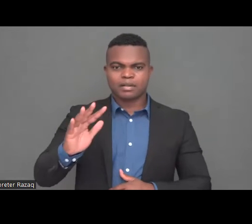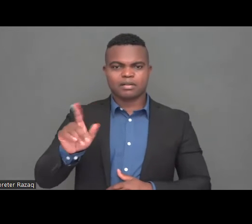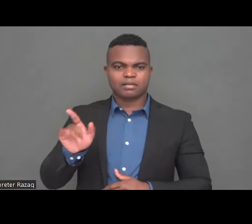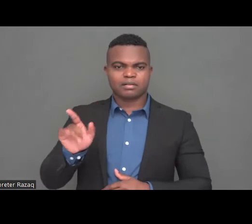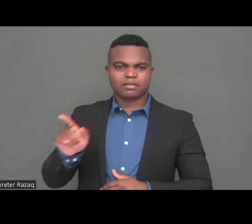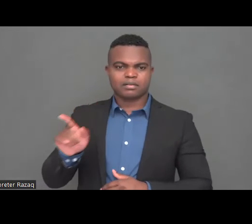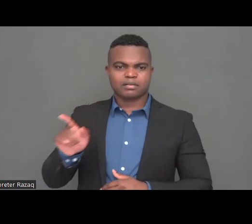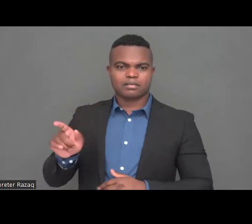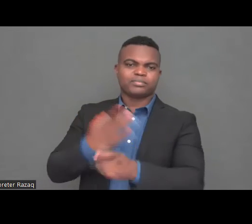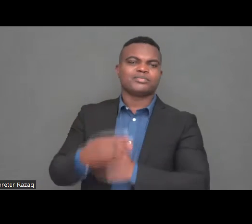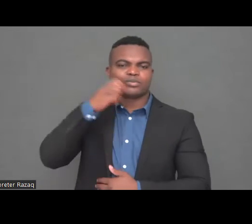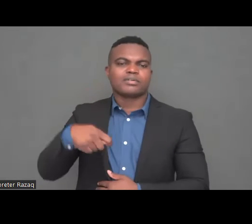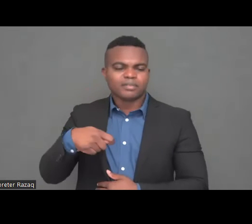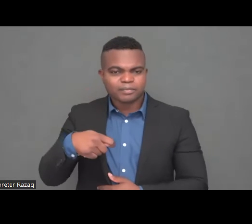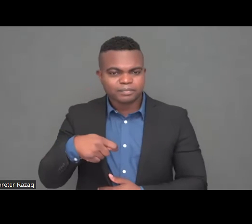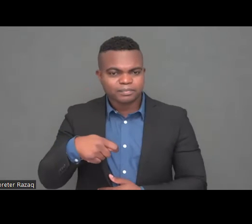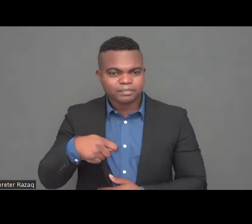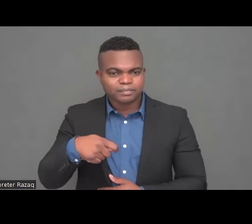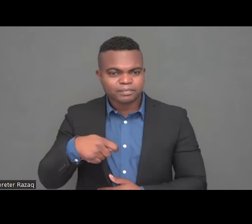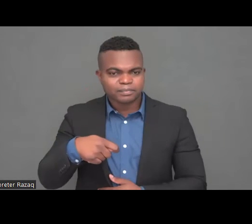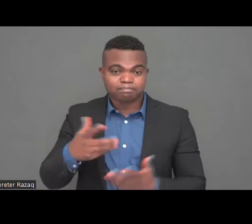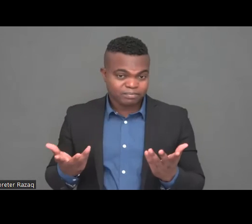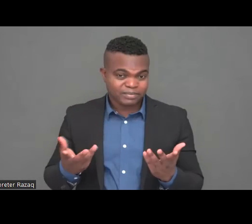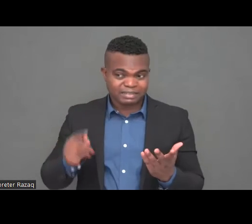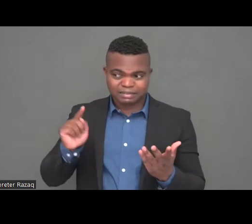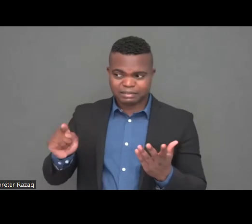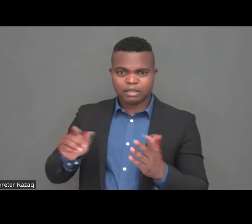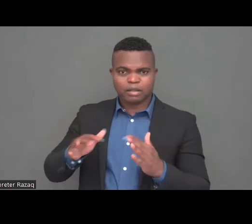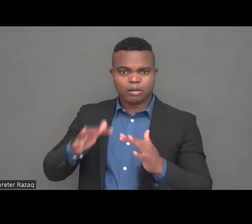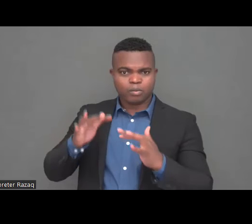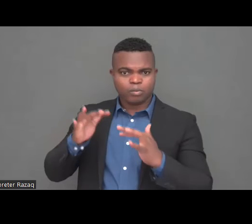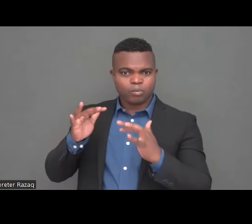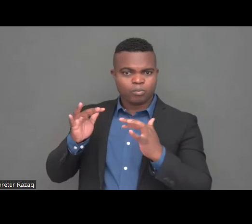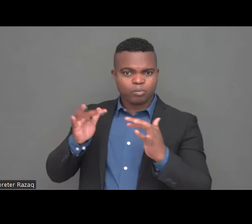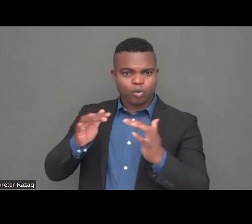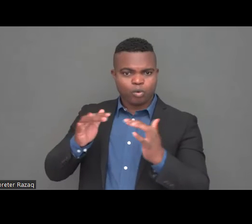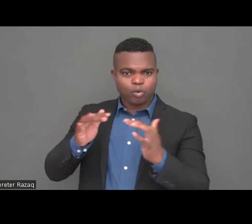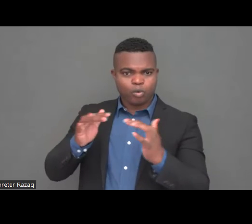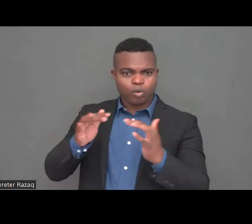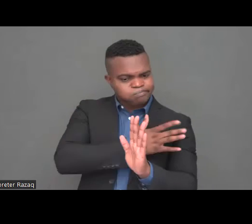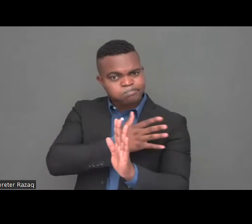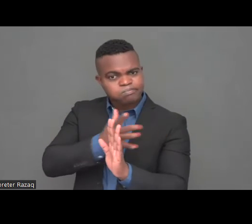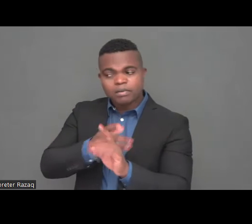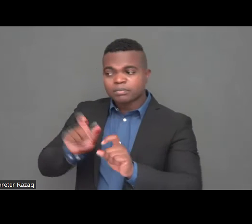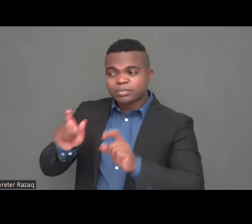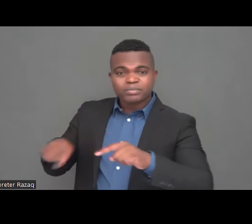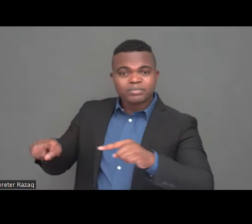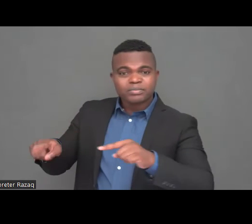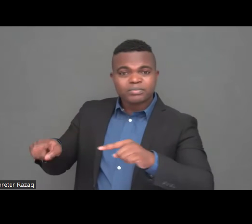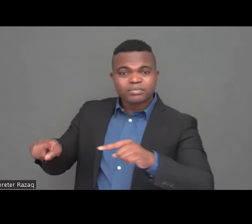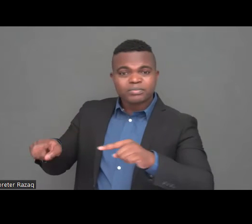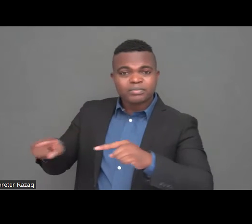persons with disabilities face compounded threats, as we have heard already, increasing